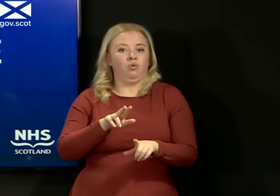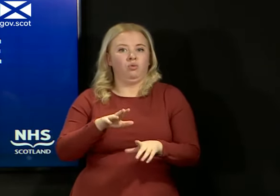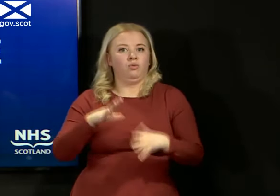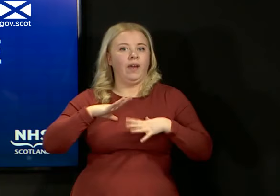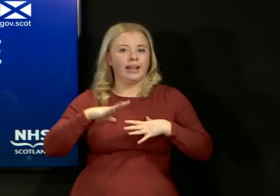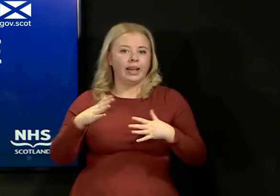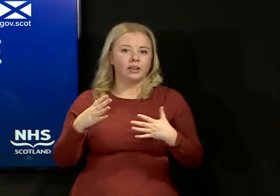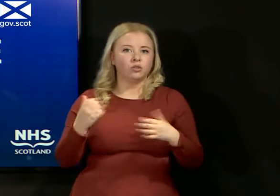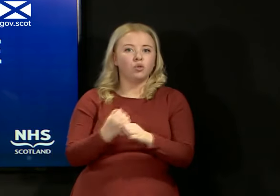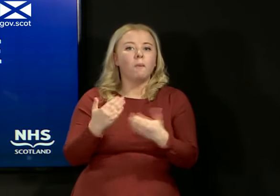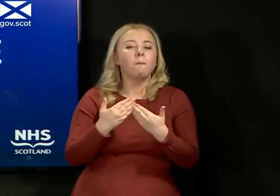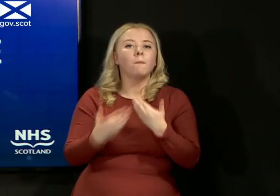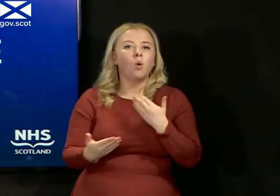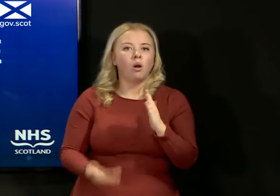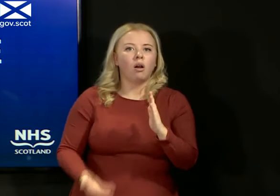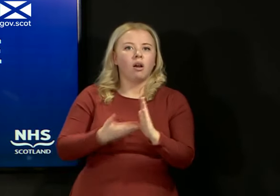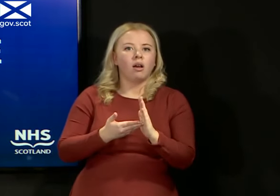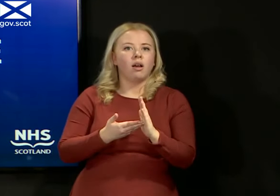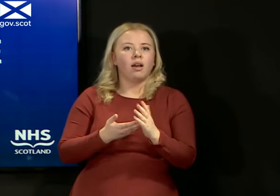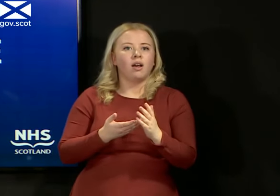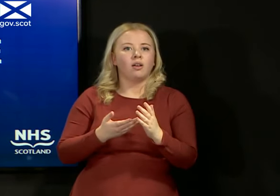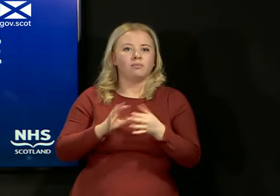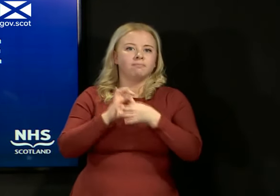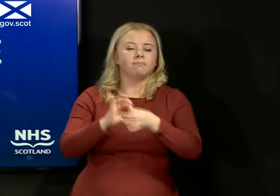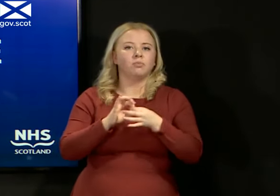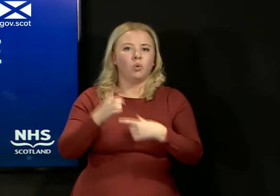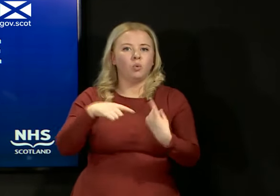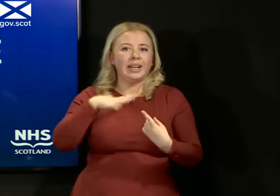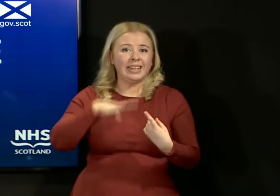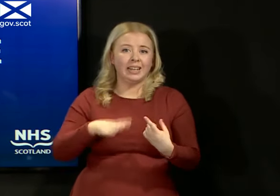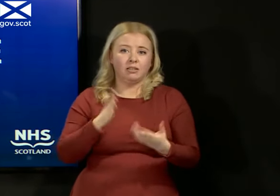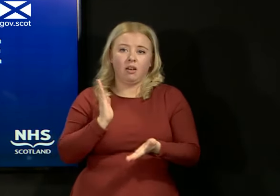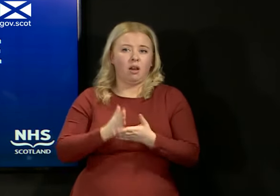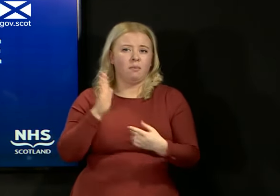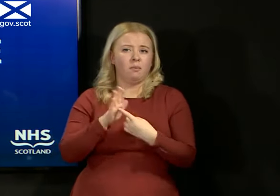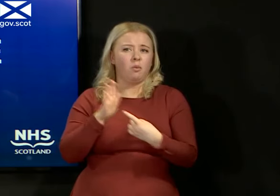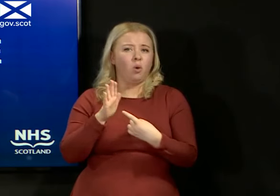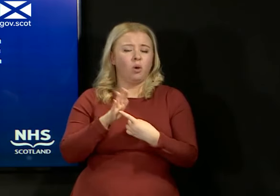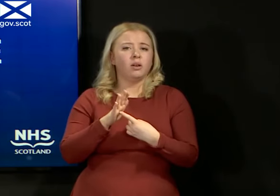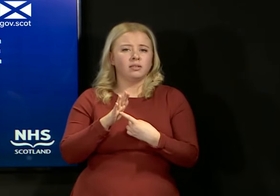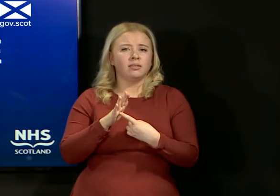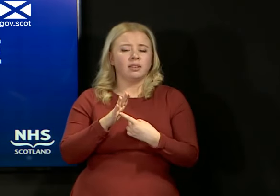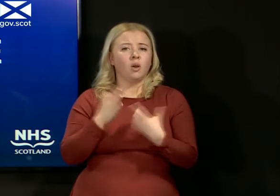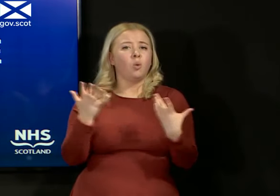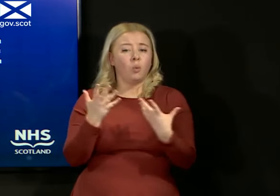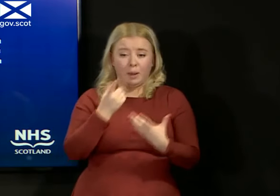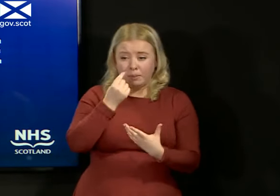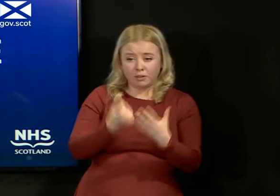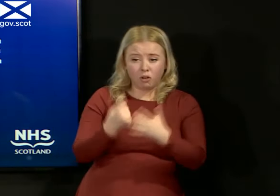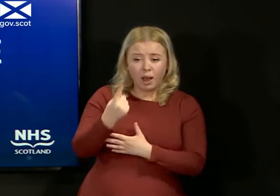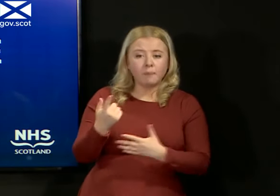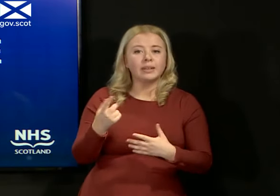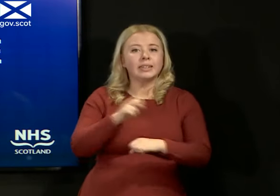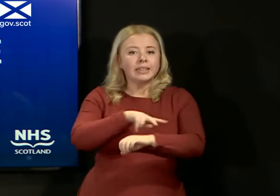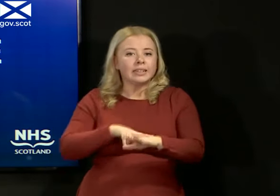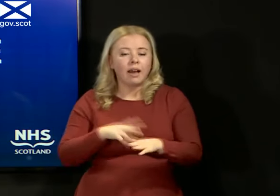So the cooperation that we require in this area is really critical, and where there are instances where staff are